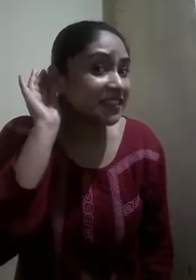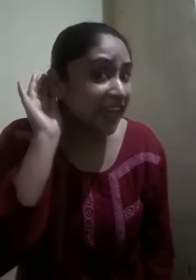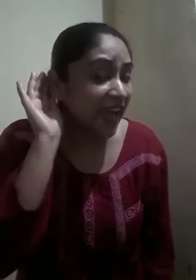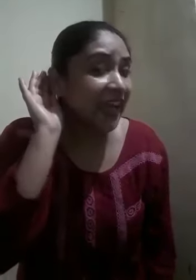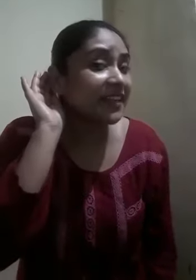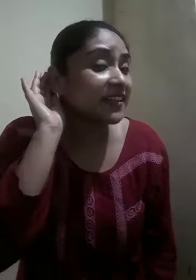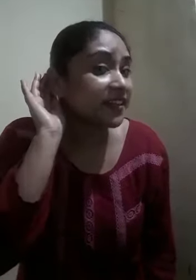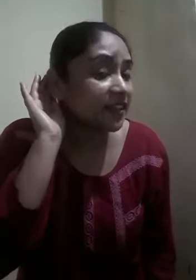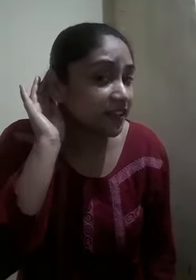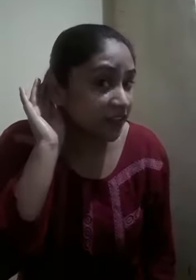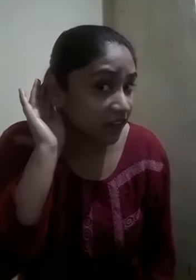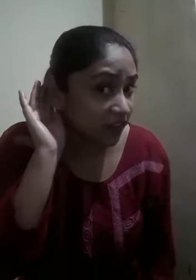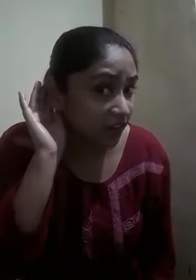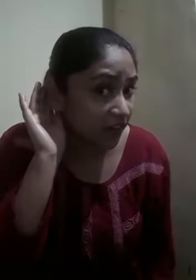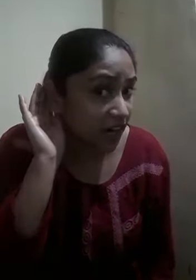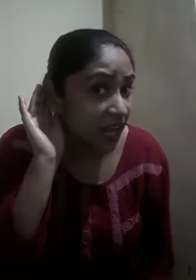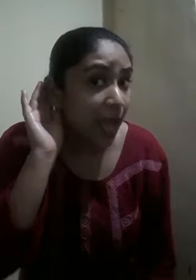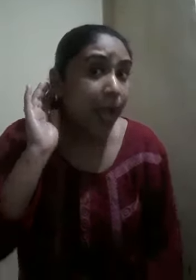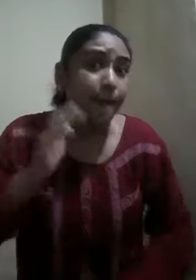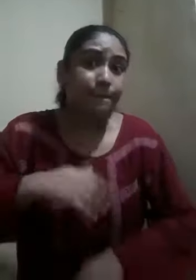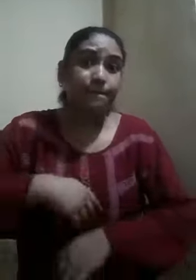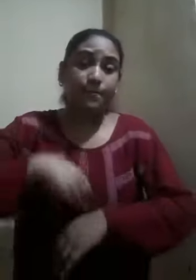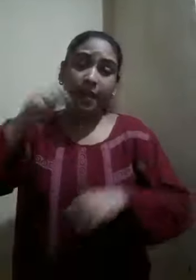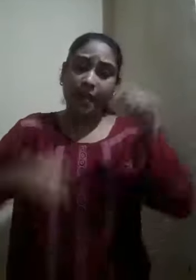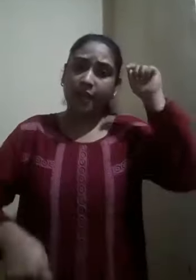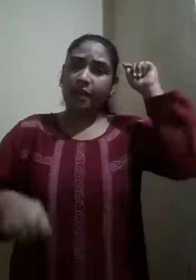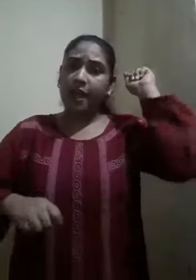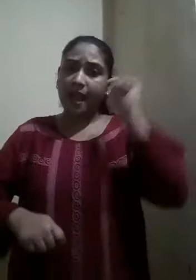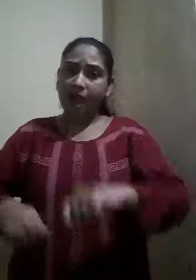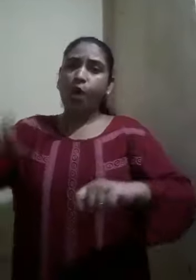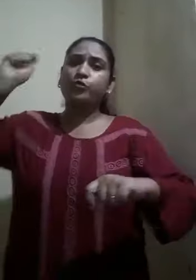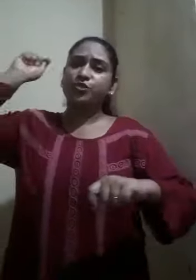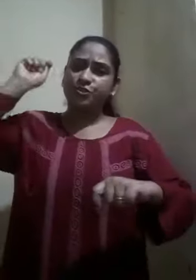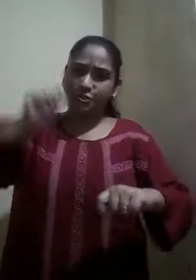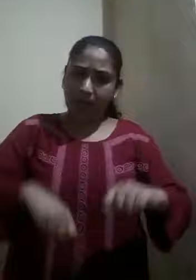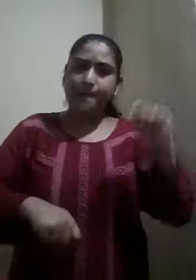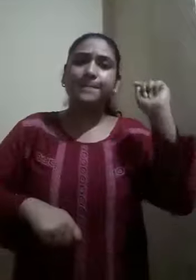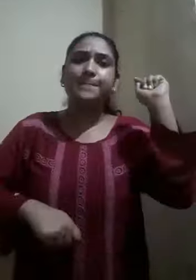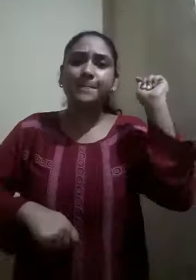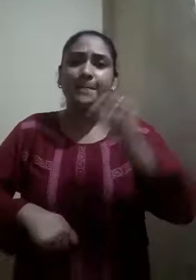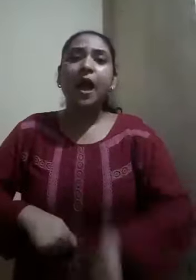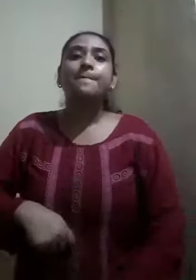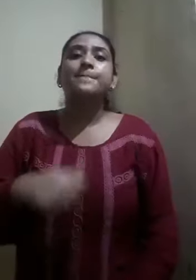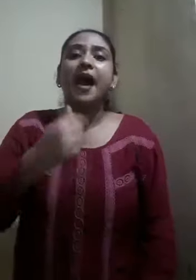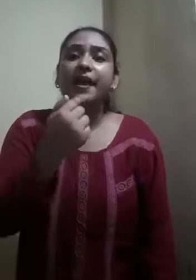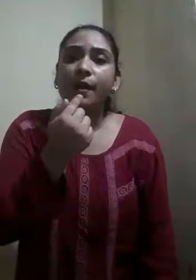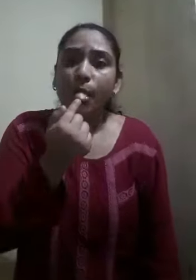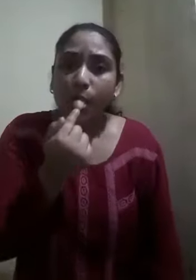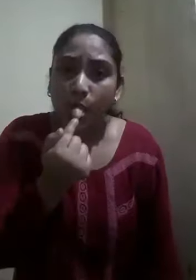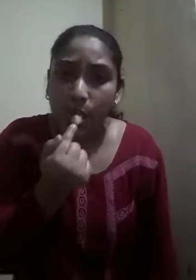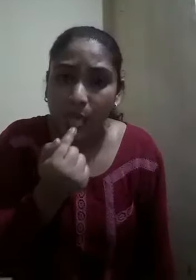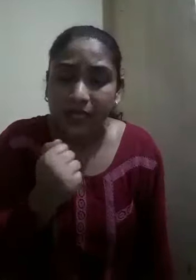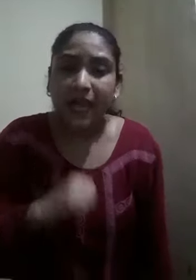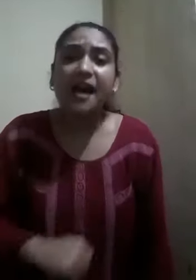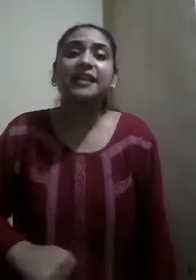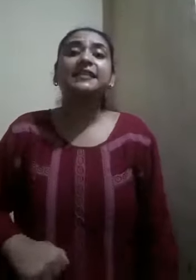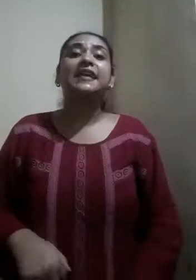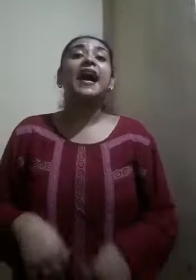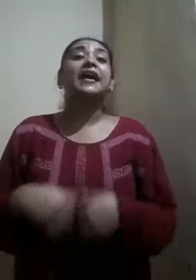can hear big loud drum, my tongue can